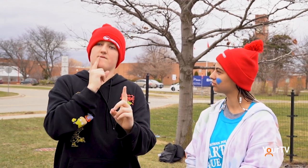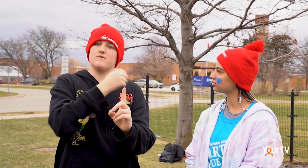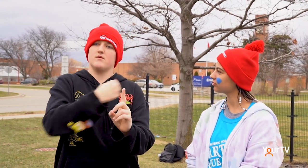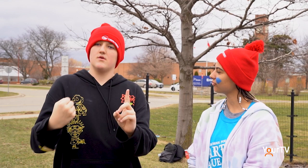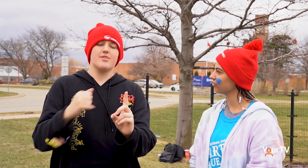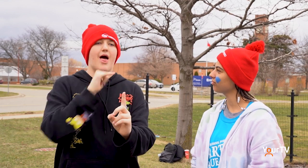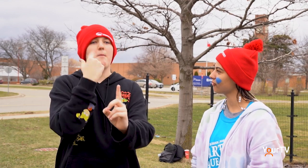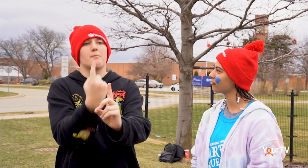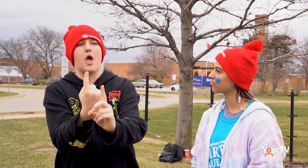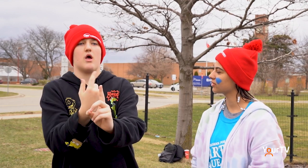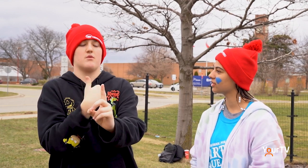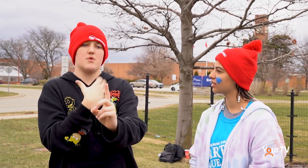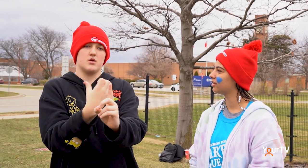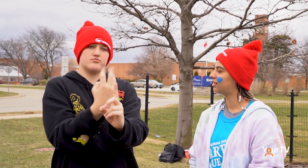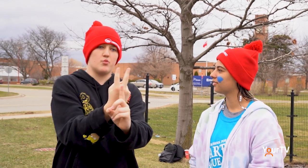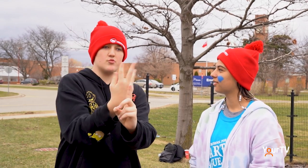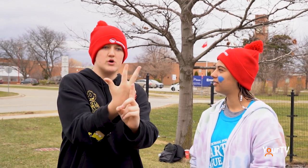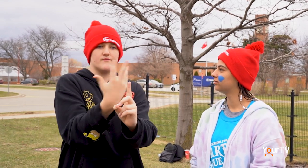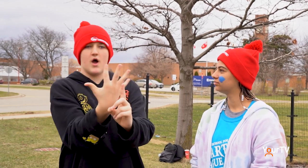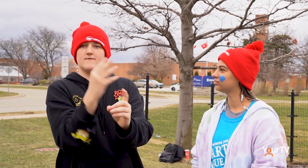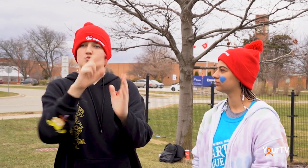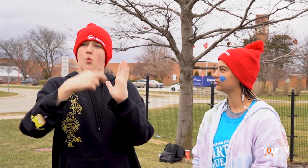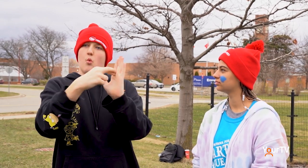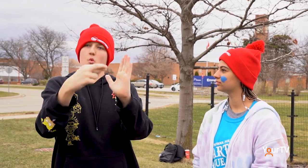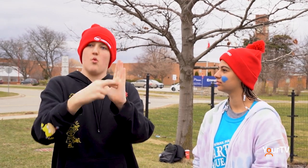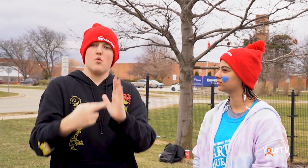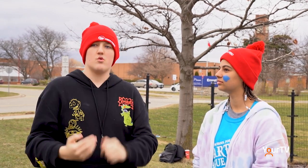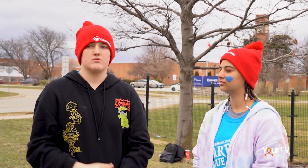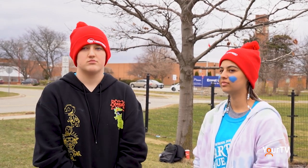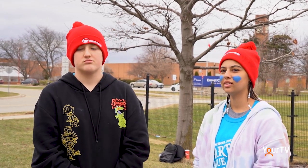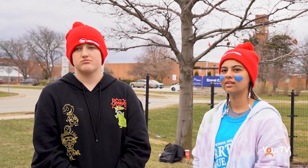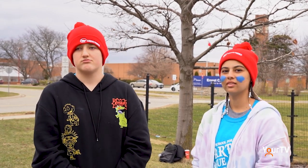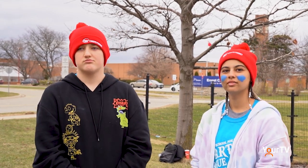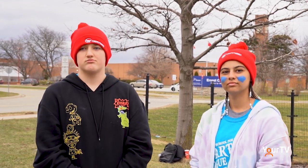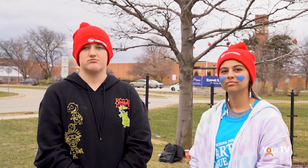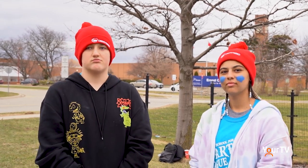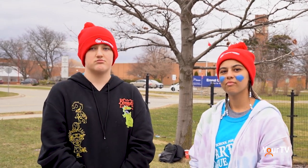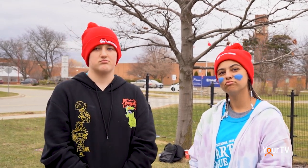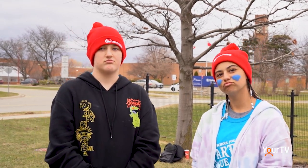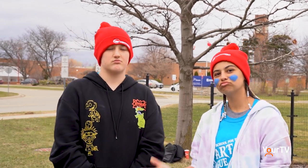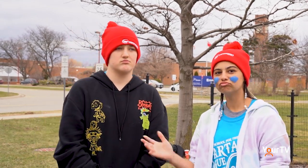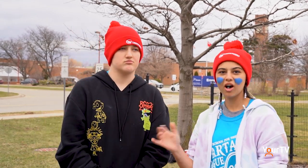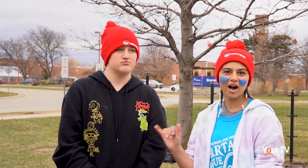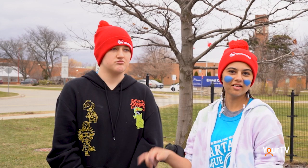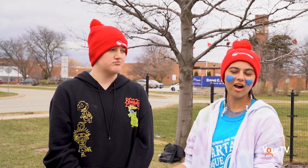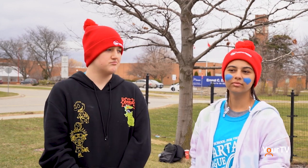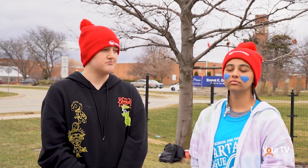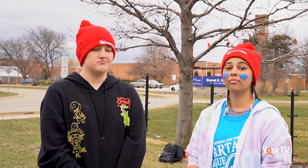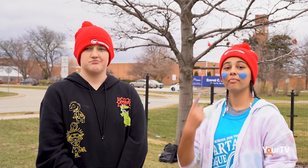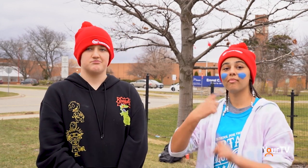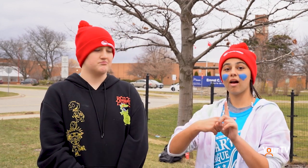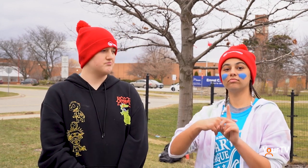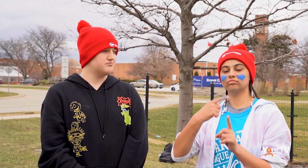And I'm proud. I'm proud to be deaf. I don't want to be the only one. I want to be 2-3. I want to see role models here at this school. Yeah, I agree.